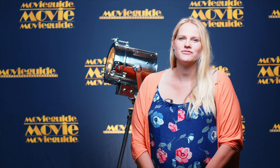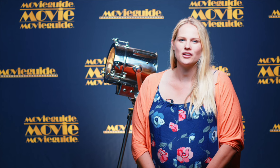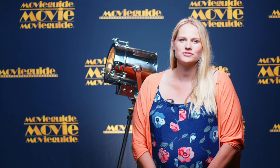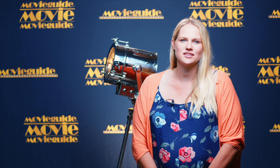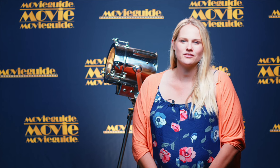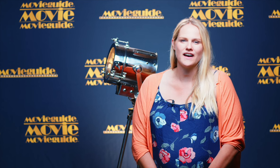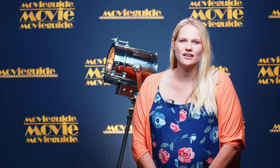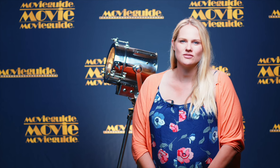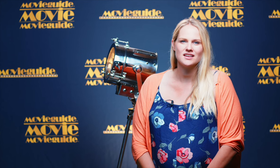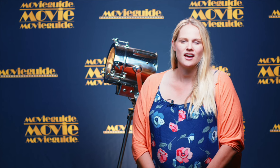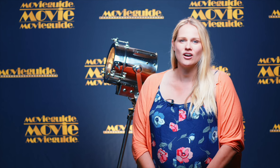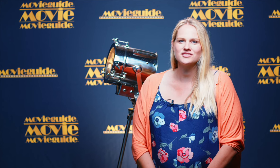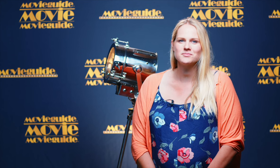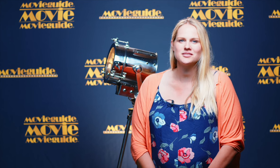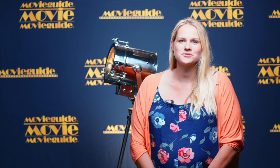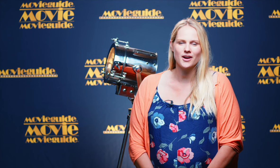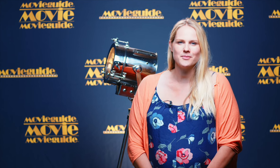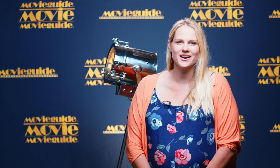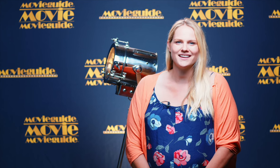follows their values and also subscribe right now.